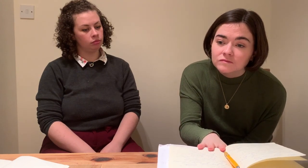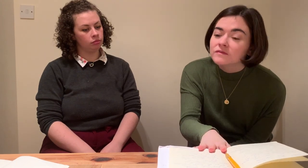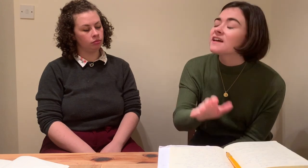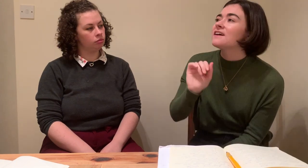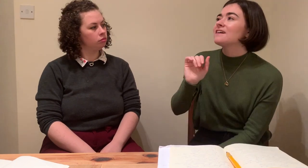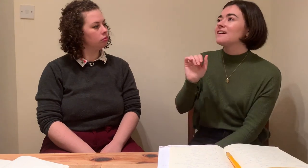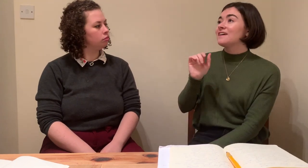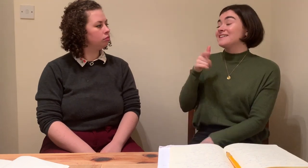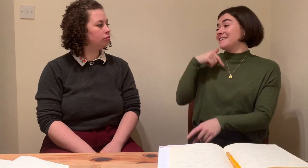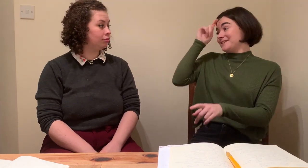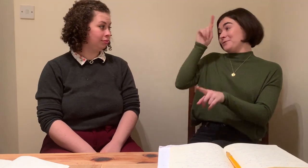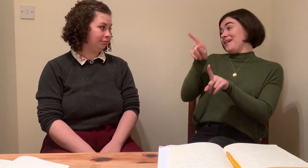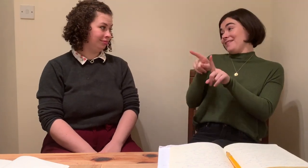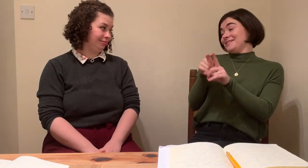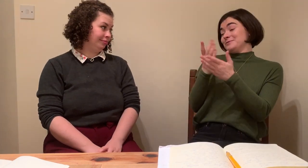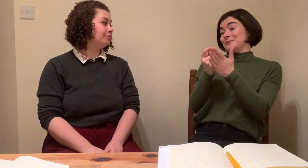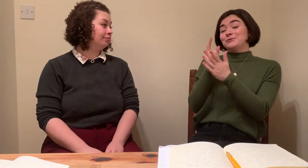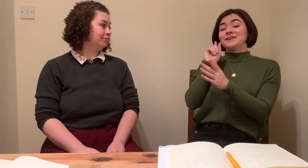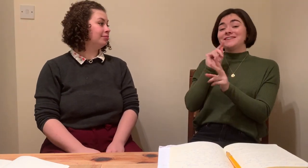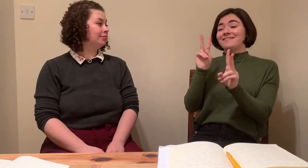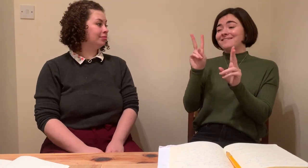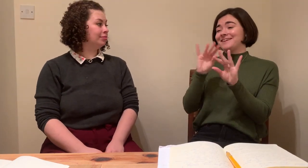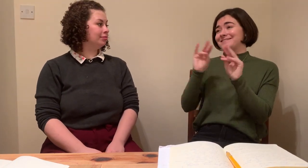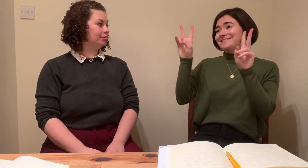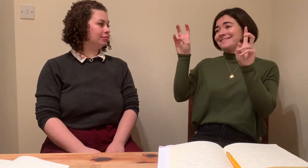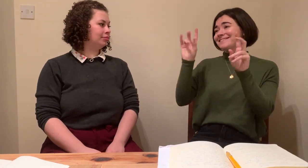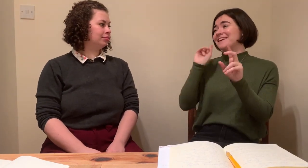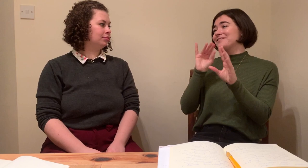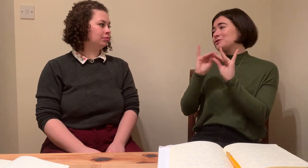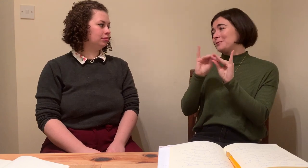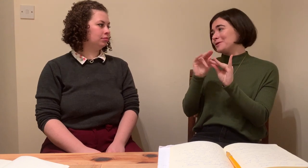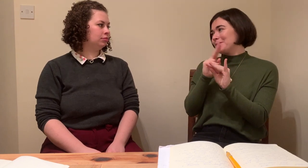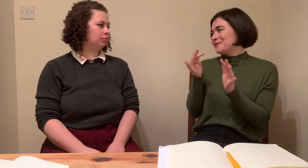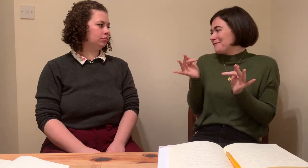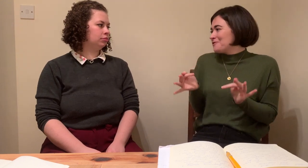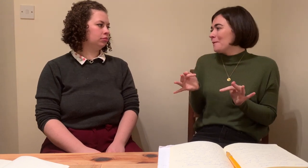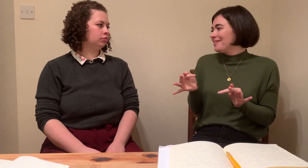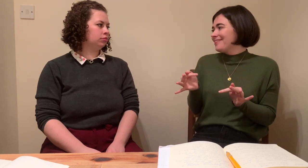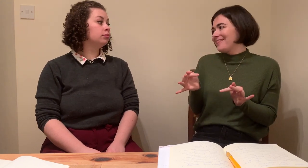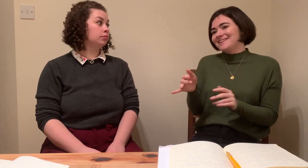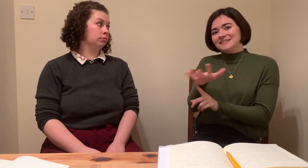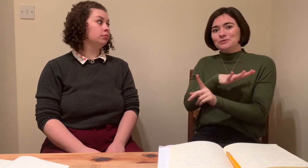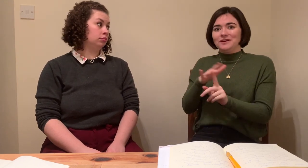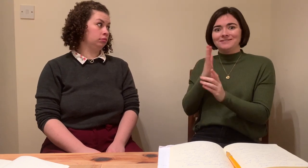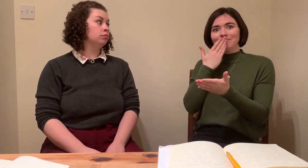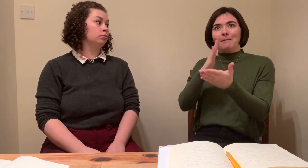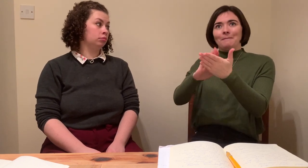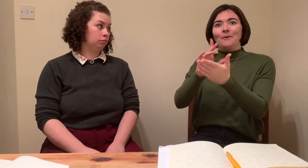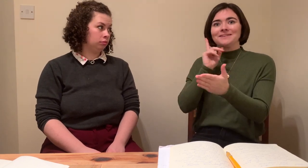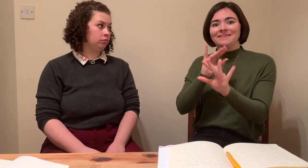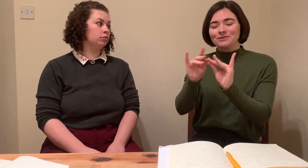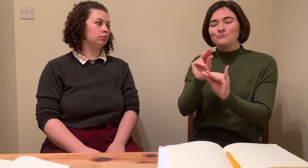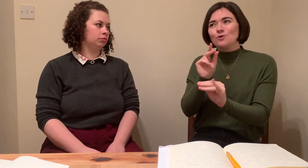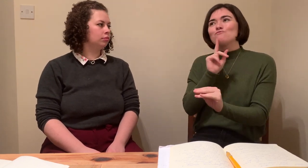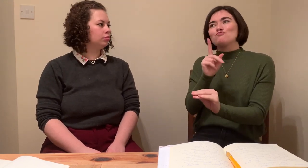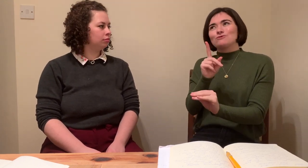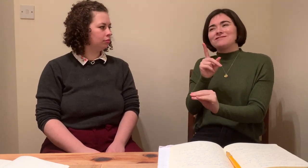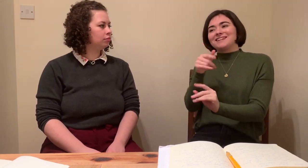were a deaf interpreter. They truly were, you know. Because the class was quite young, so I didn't know if they were